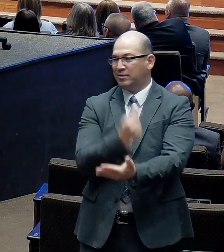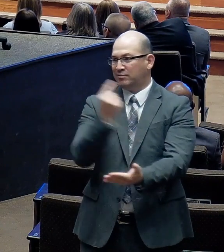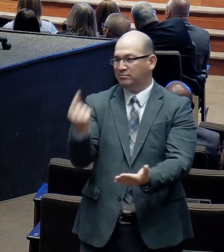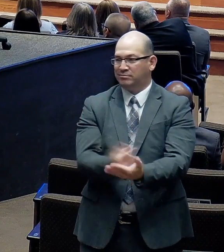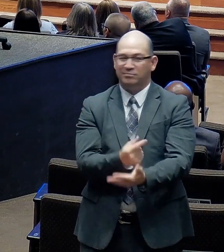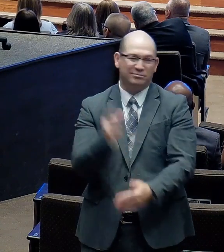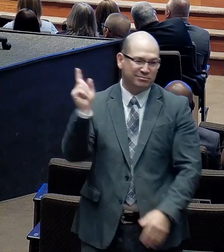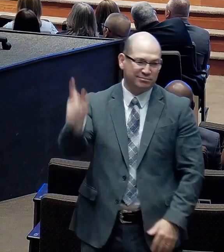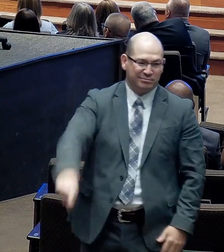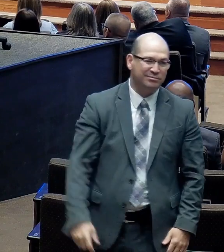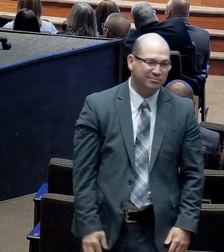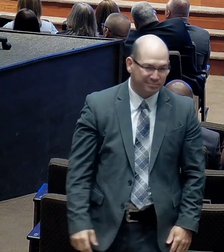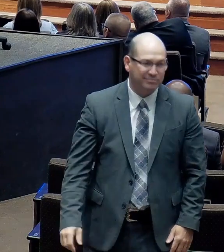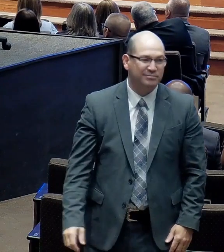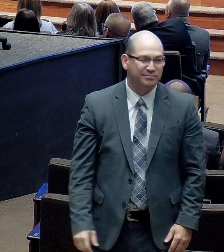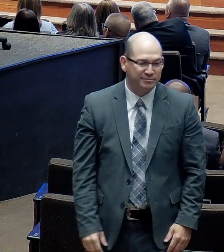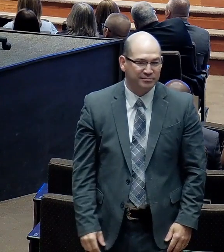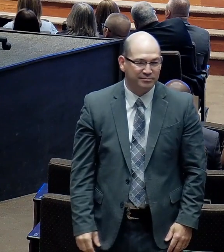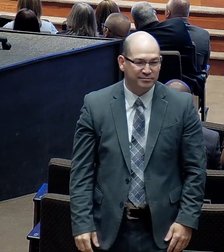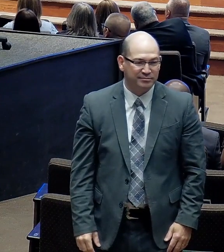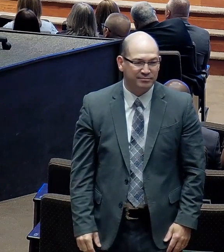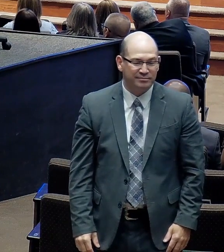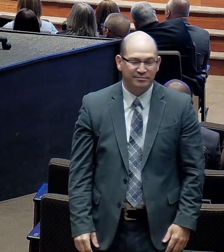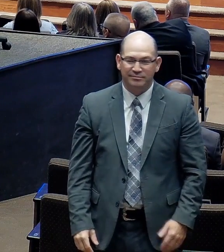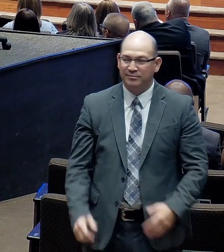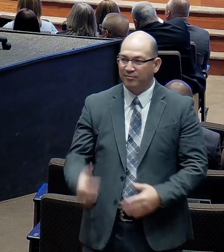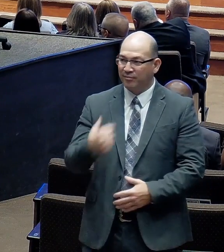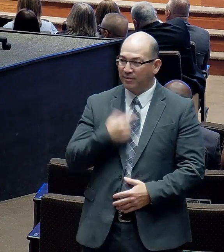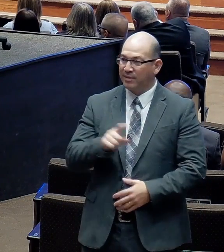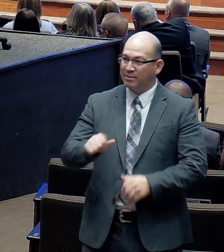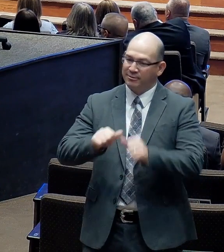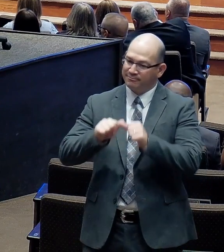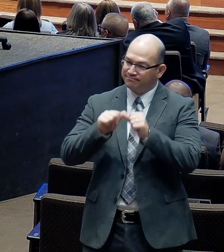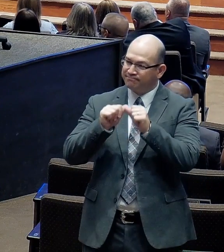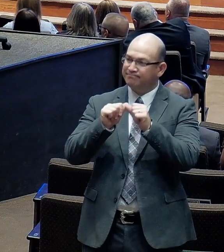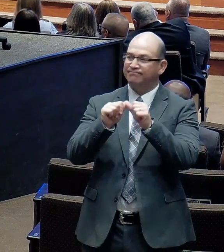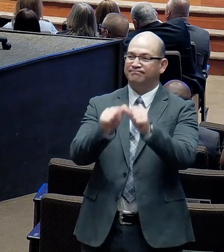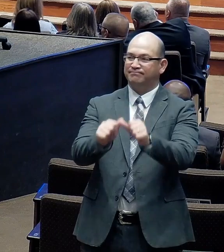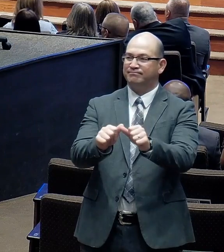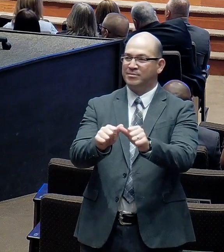Then we must continue. To love. One another.